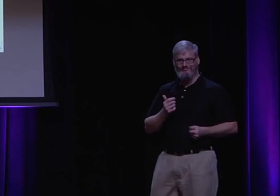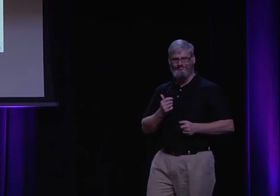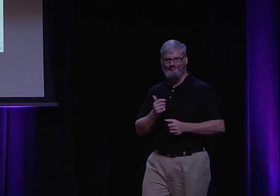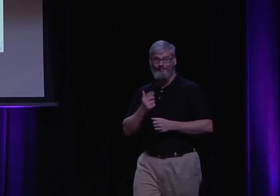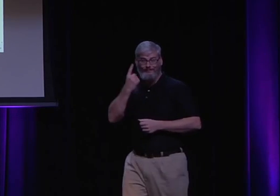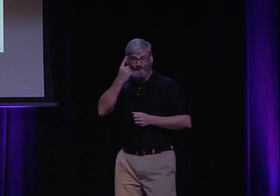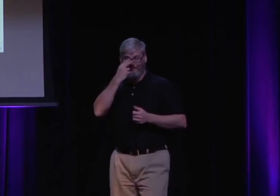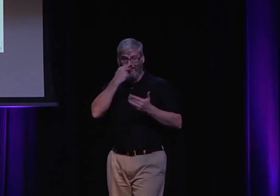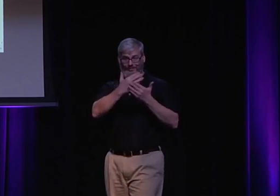that to the discussion.